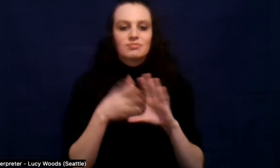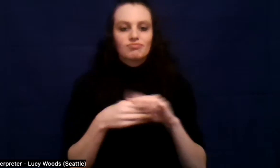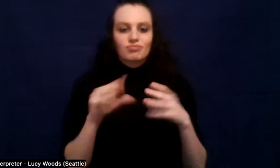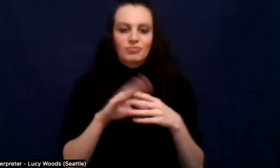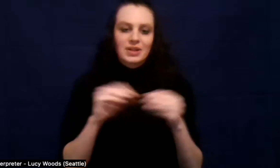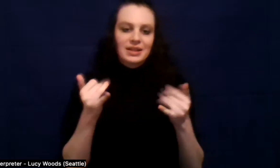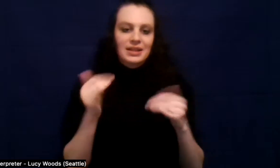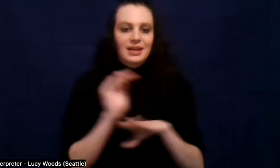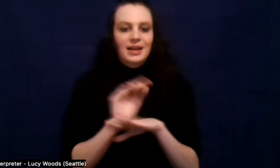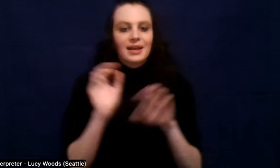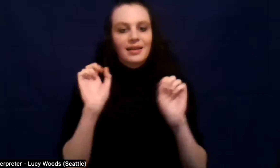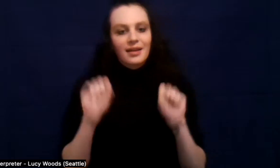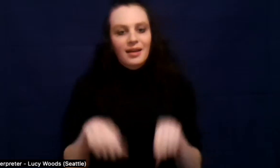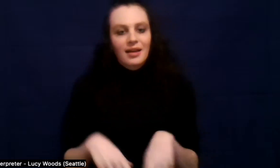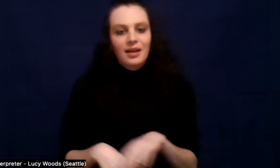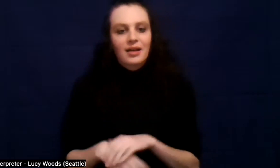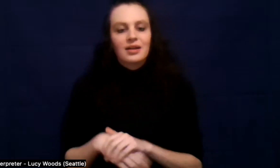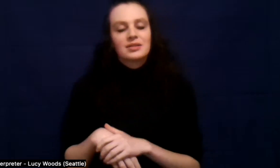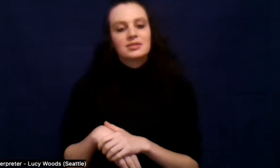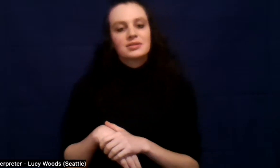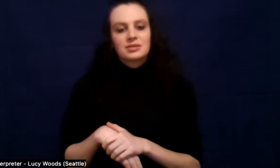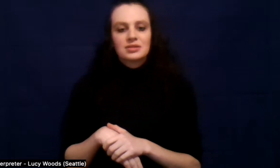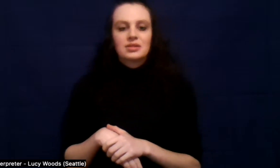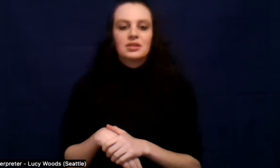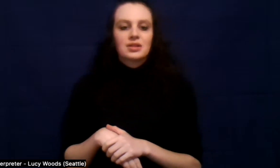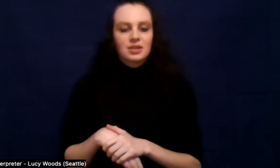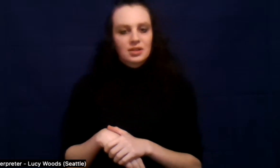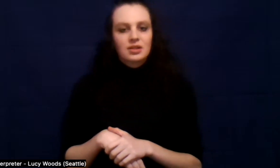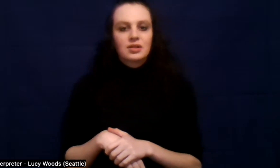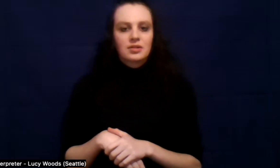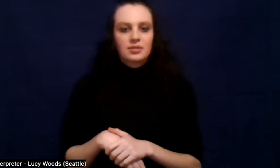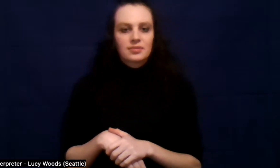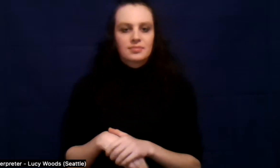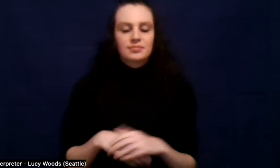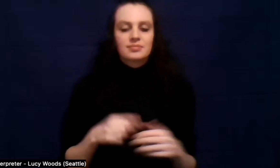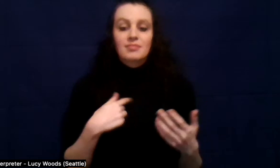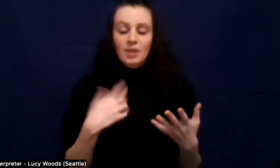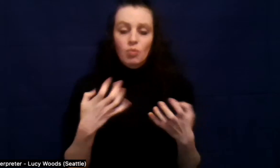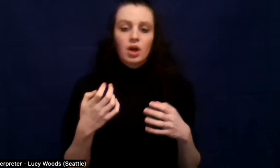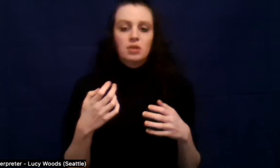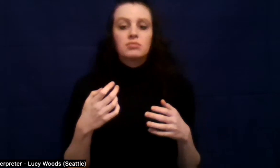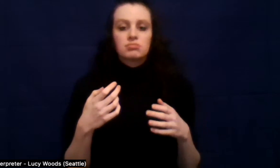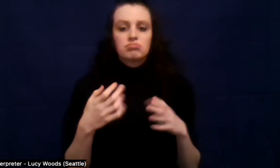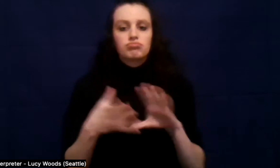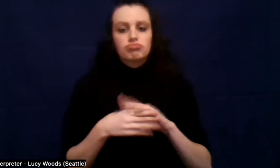I want to go on to my story a little bit.